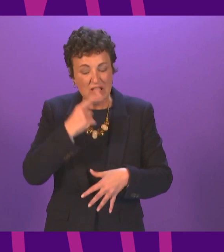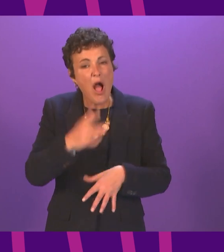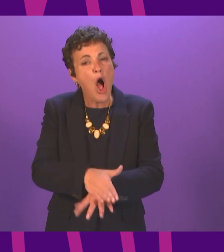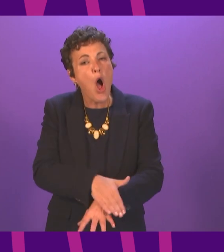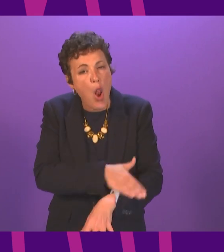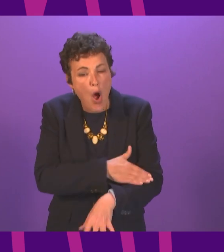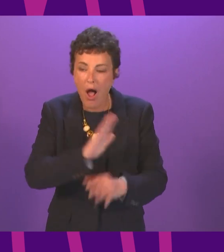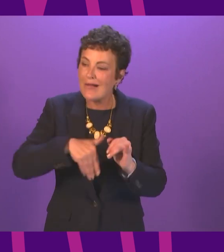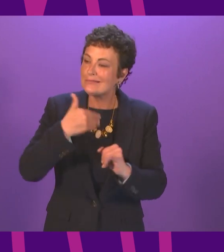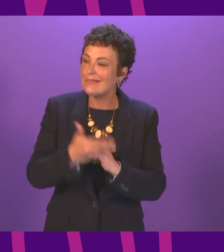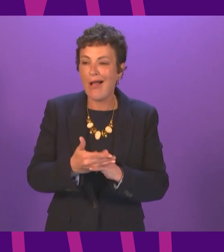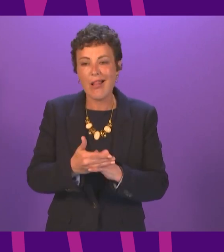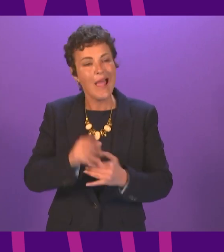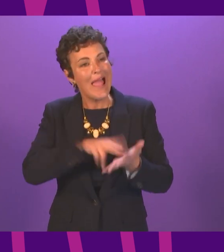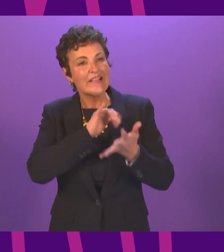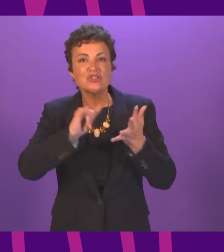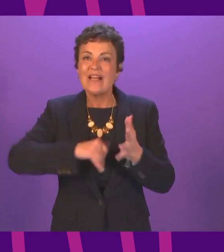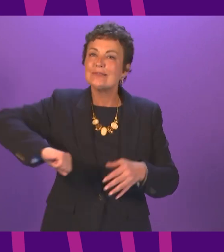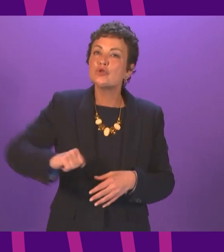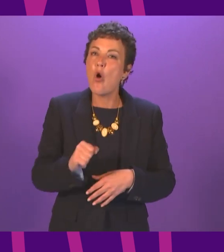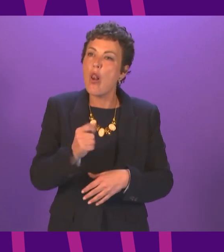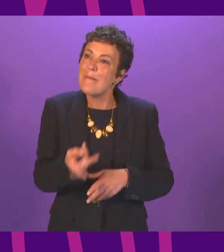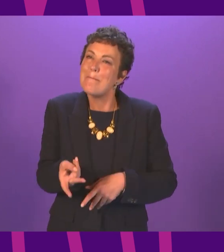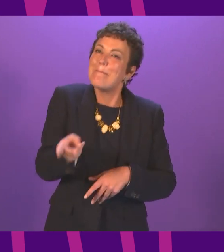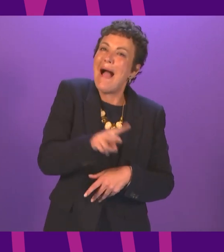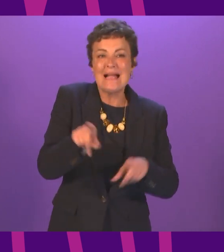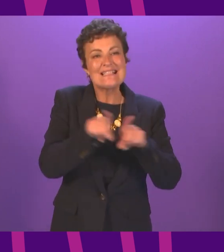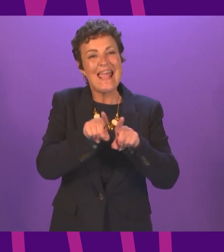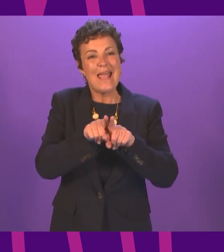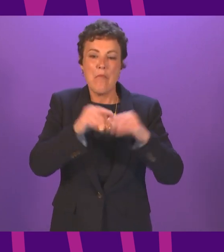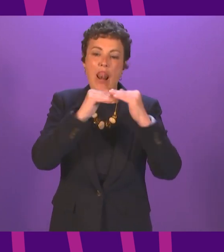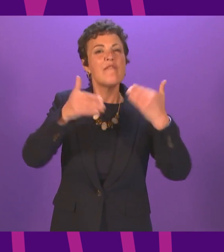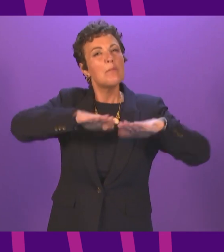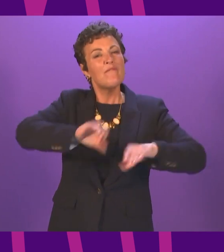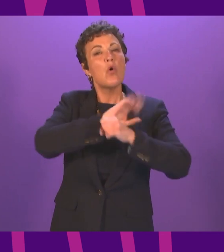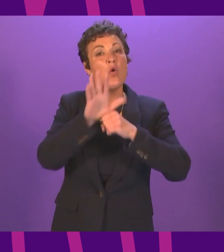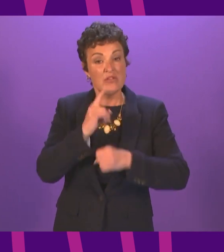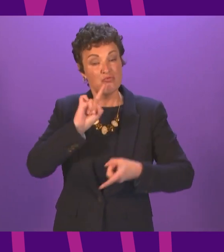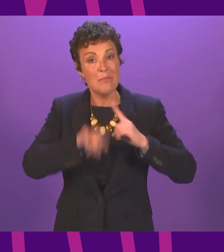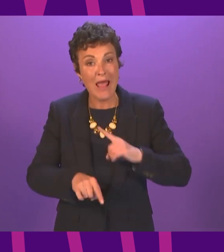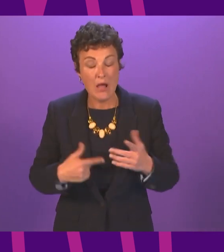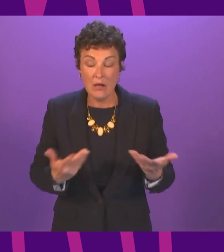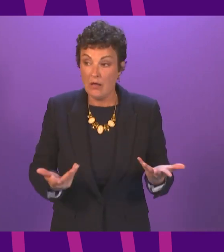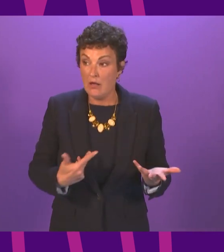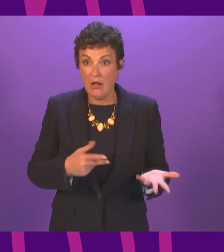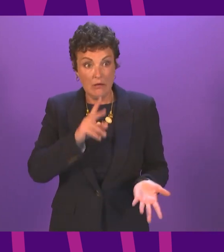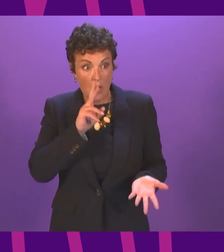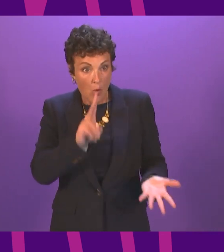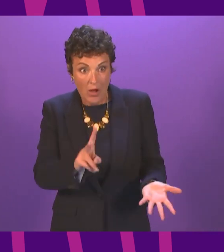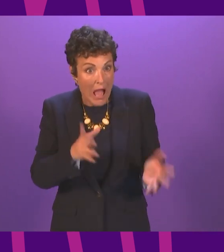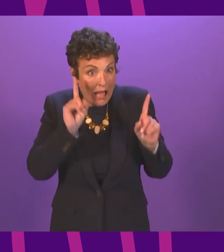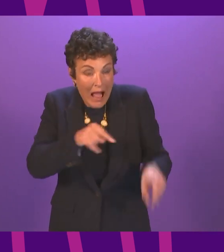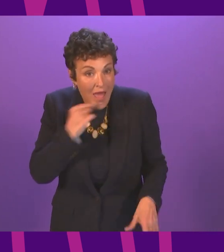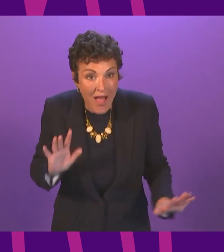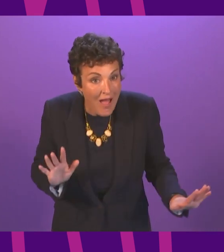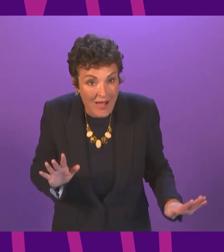to get the performance of the NHS in Scotland back to pre-pandemic levels and he replied look I won't lie